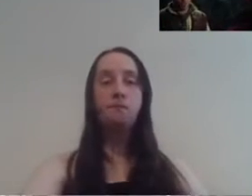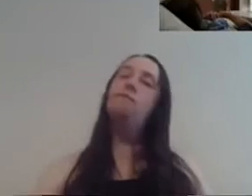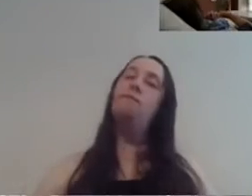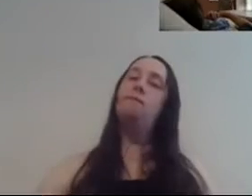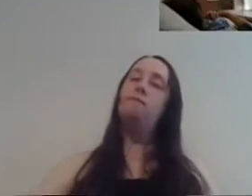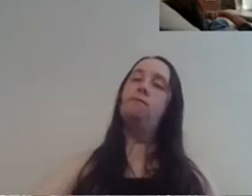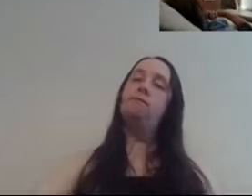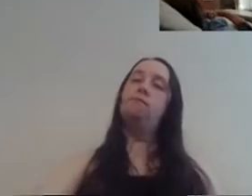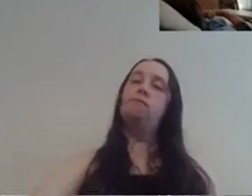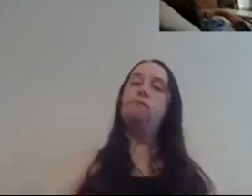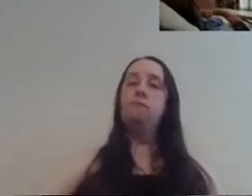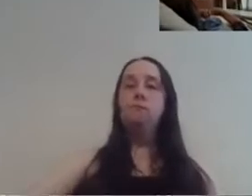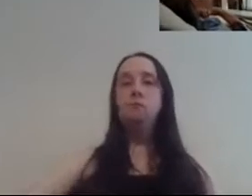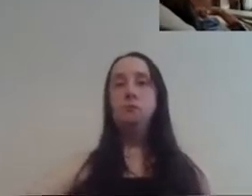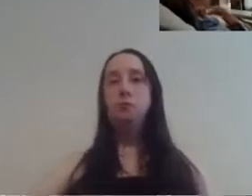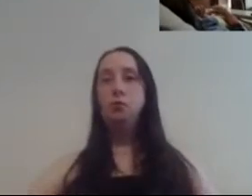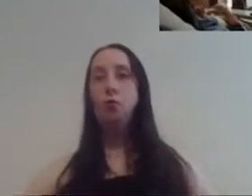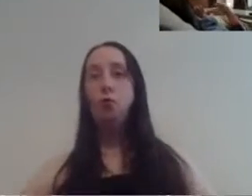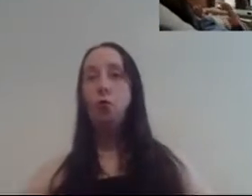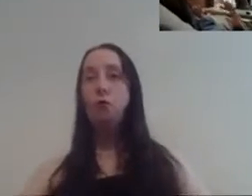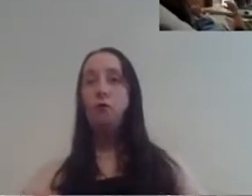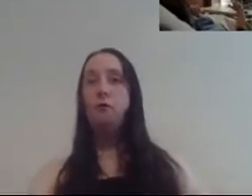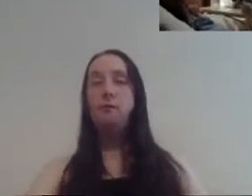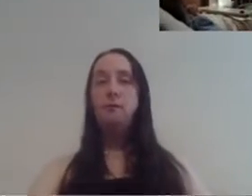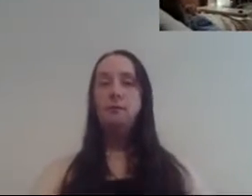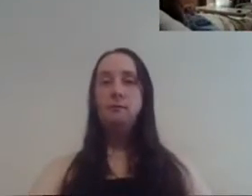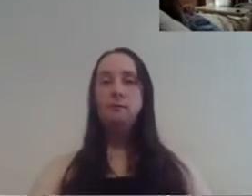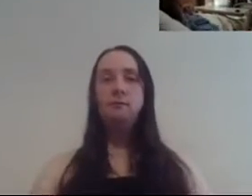to be wanted to let you die but he just wouldn't listen to reason so here I am